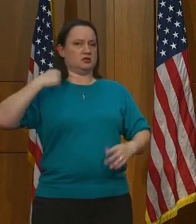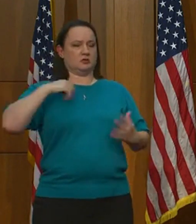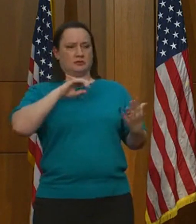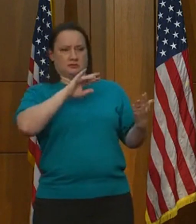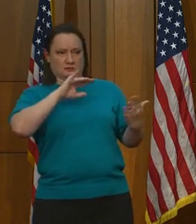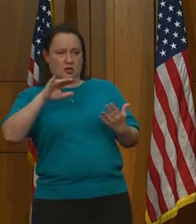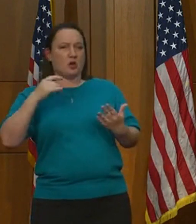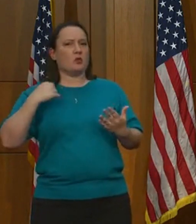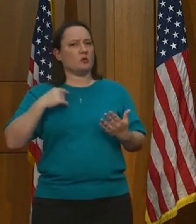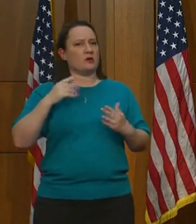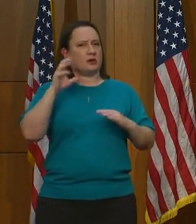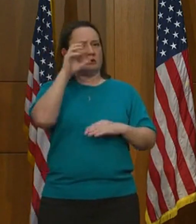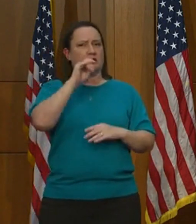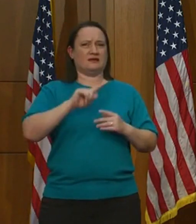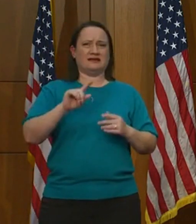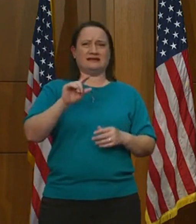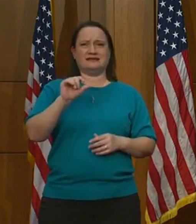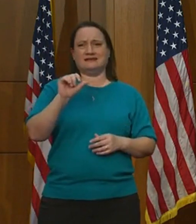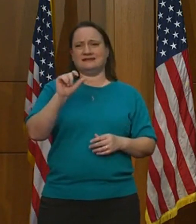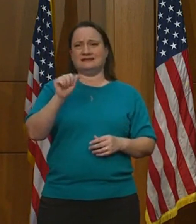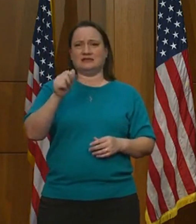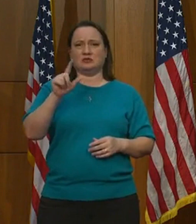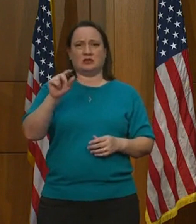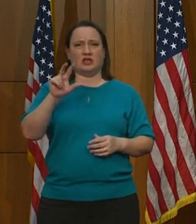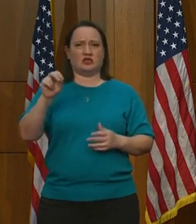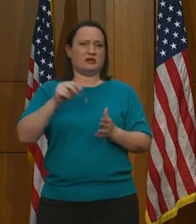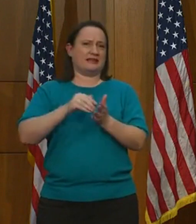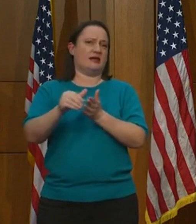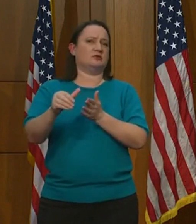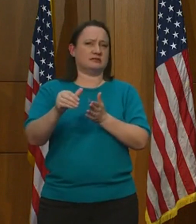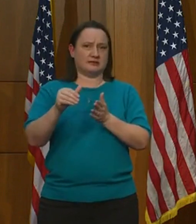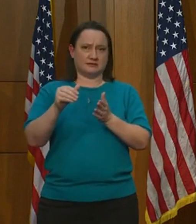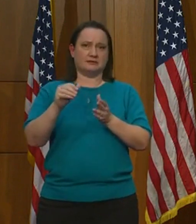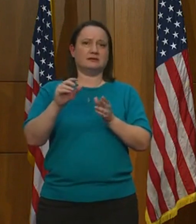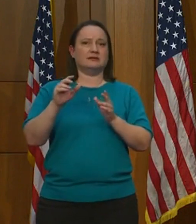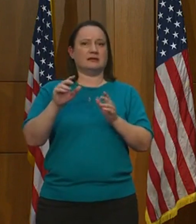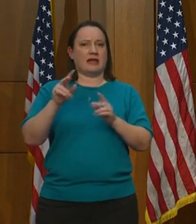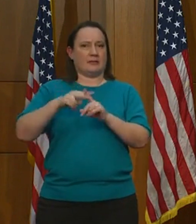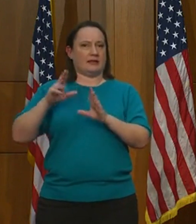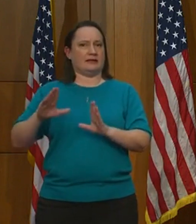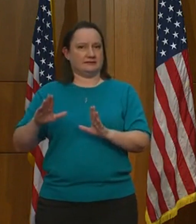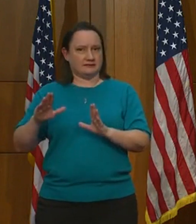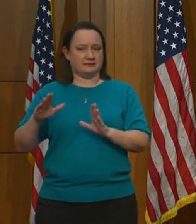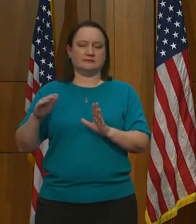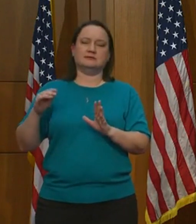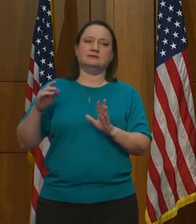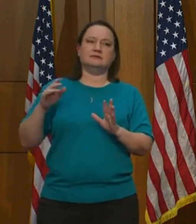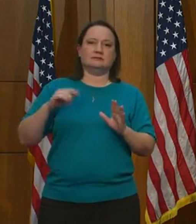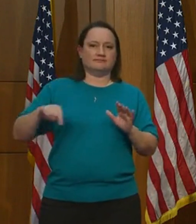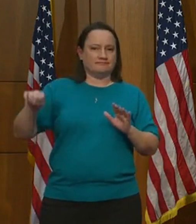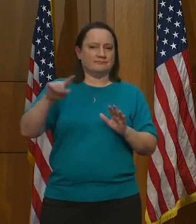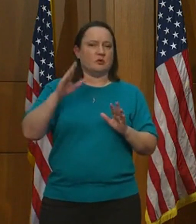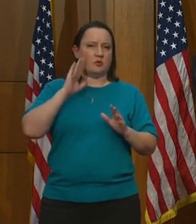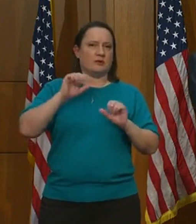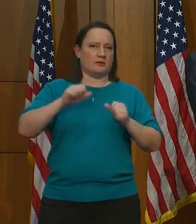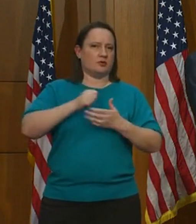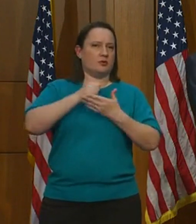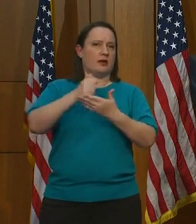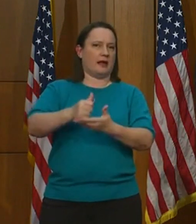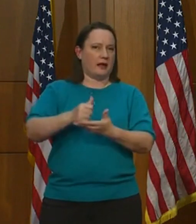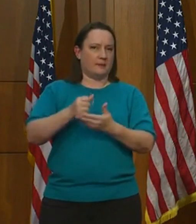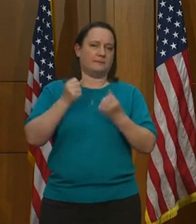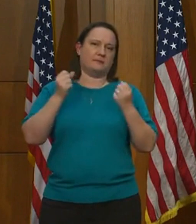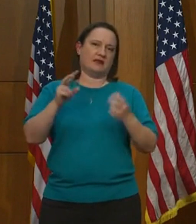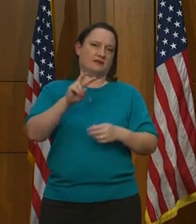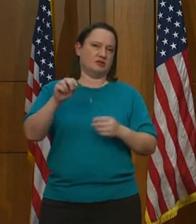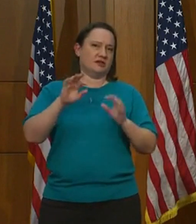tens of thousands of applicants through this program. And we will be able to assist a lot of Virginia families that request assistance under it. Thank you.